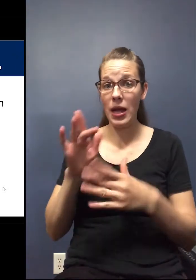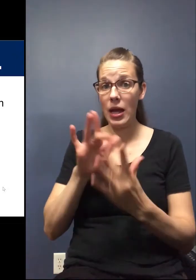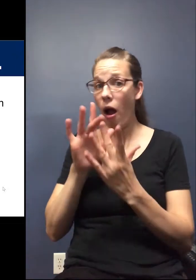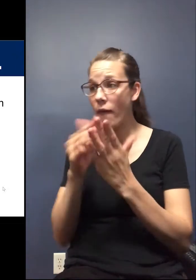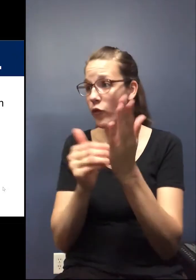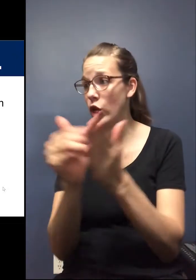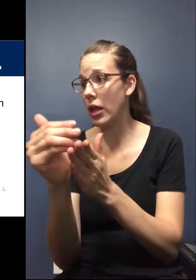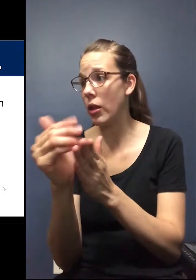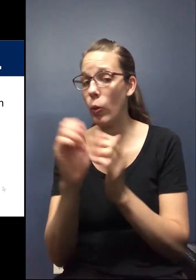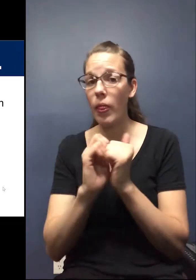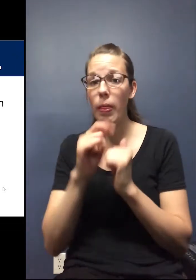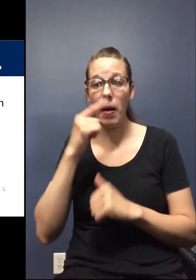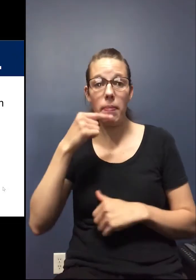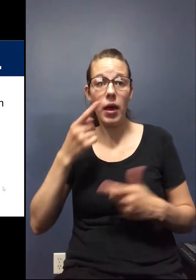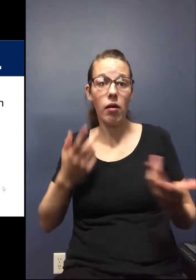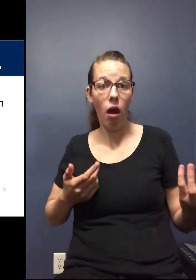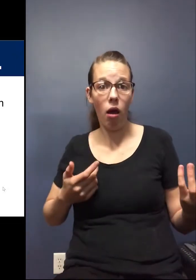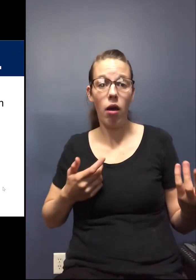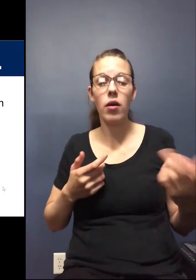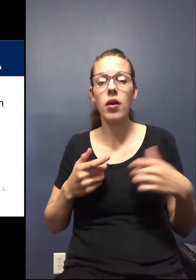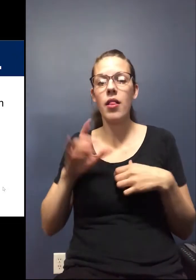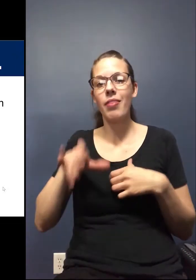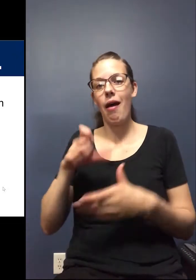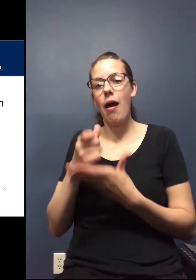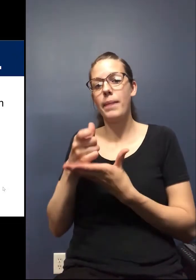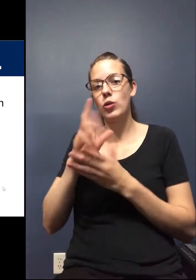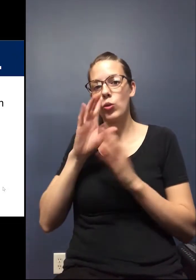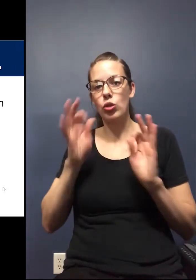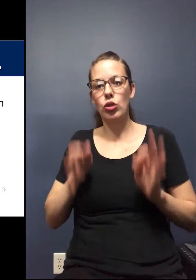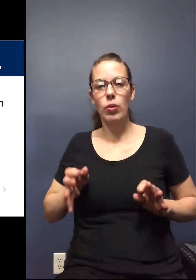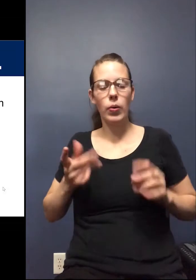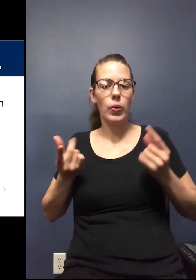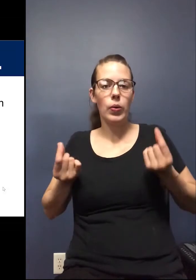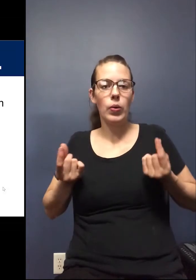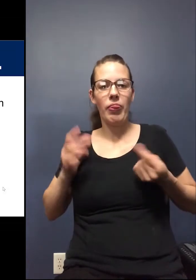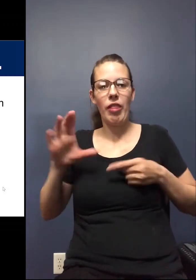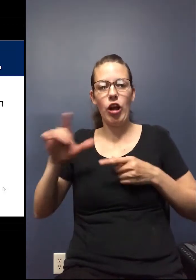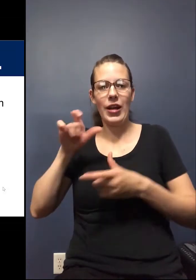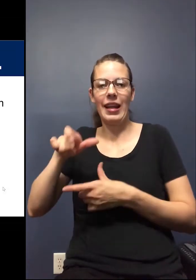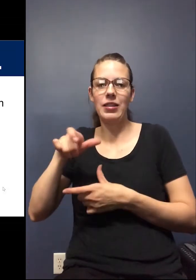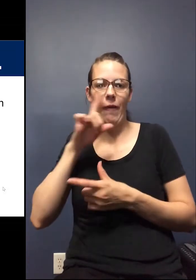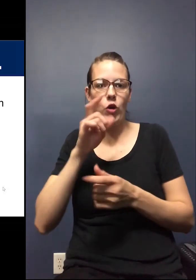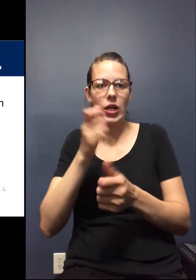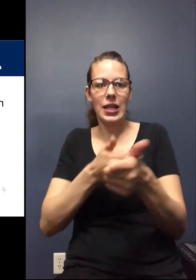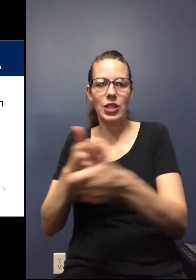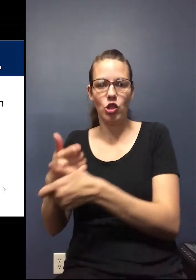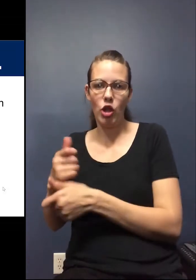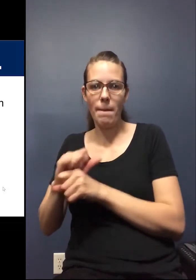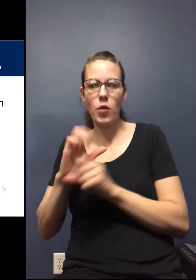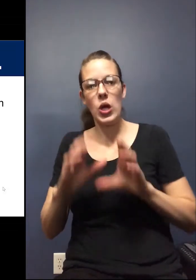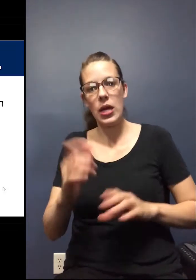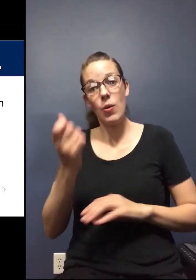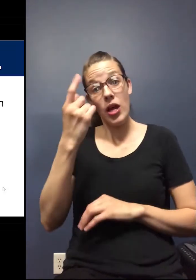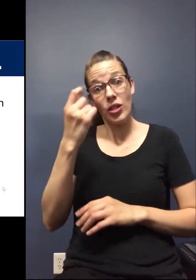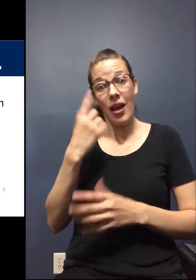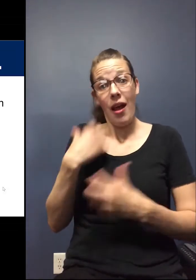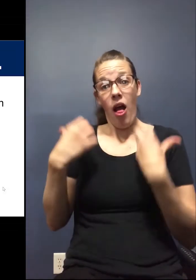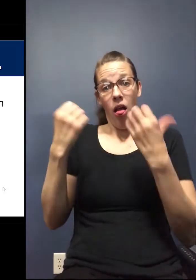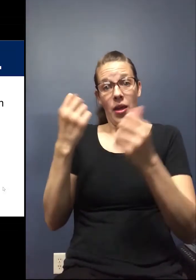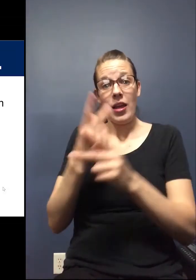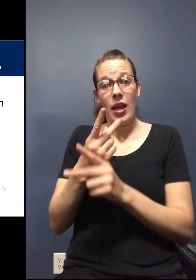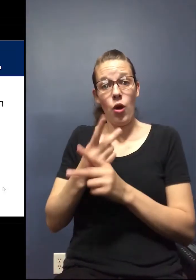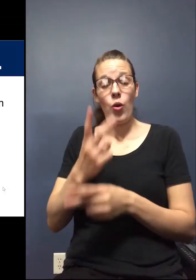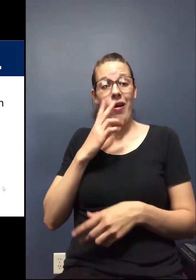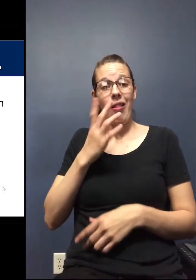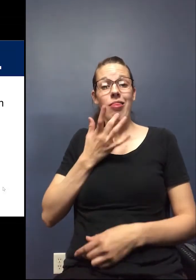contact frequently with the public? And that helps you determine too about what their needs are. We understand in healthcare, we're lucky